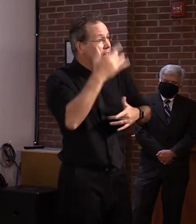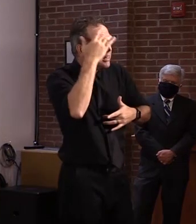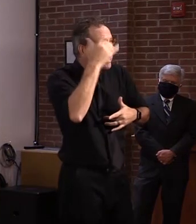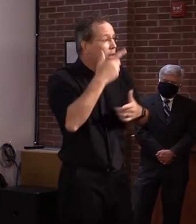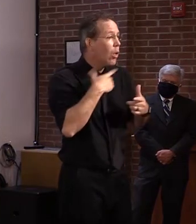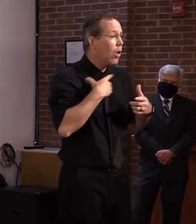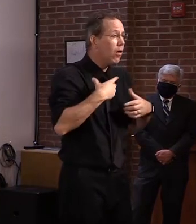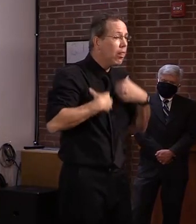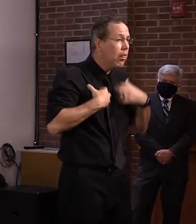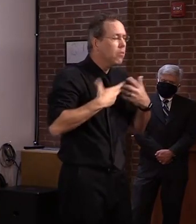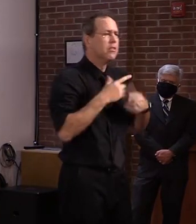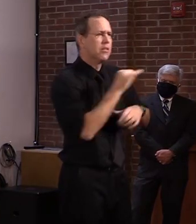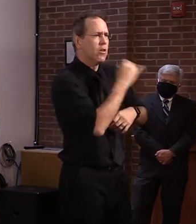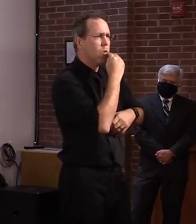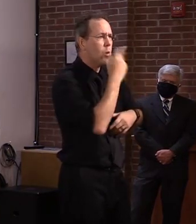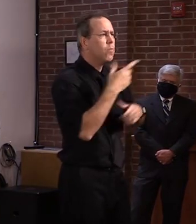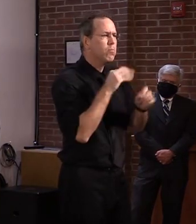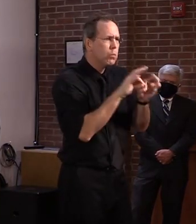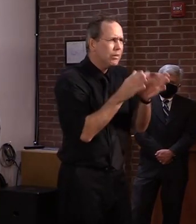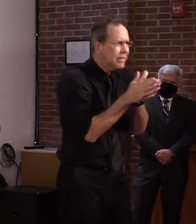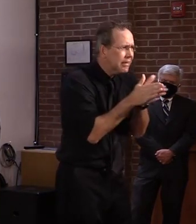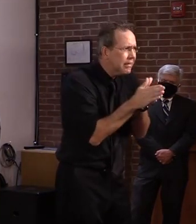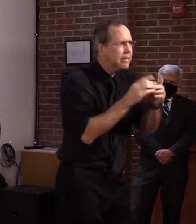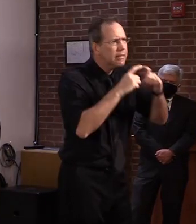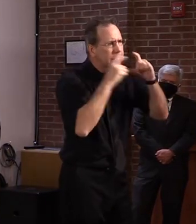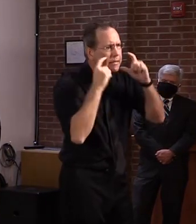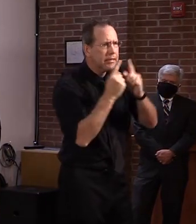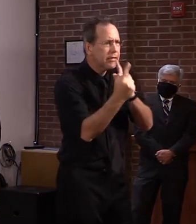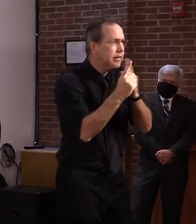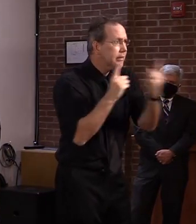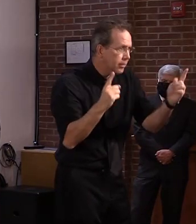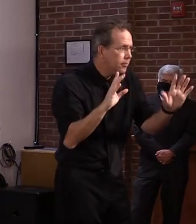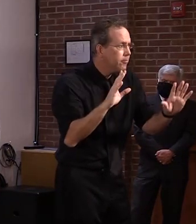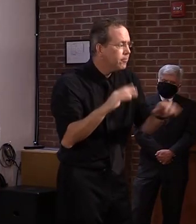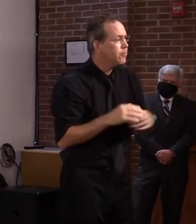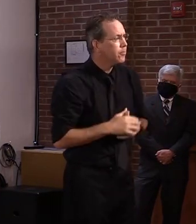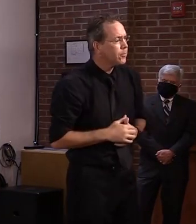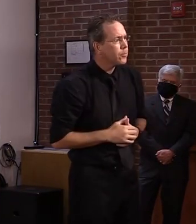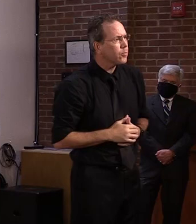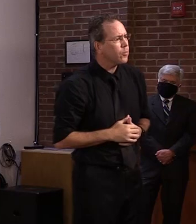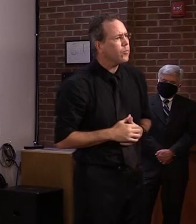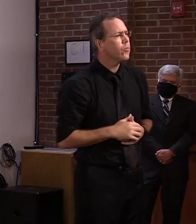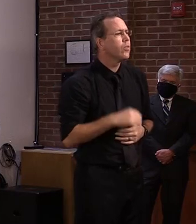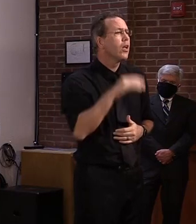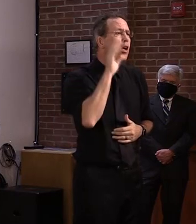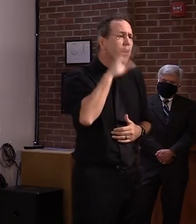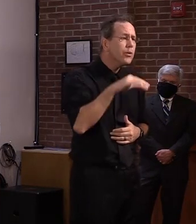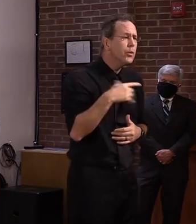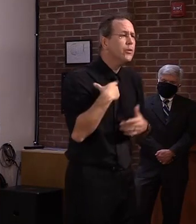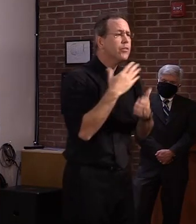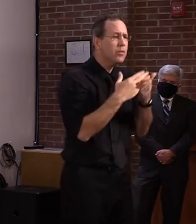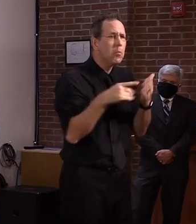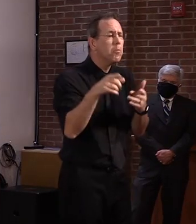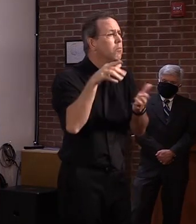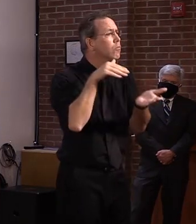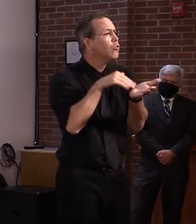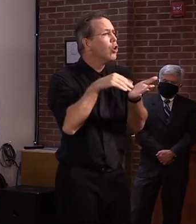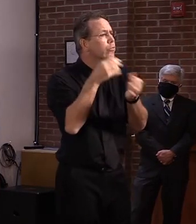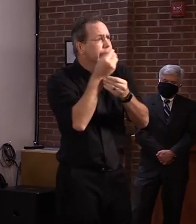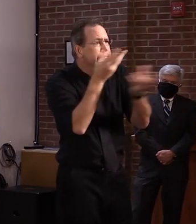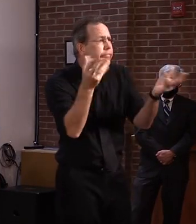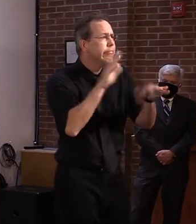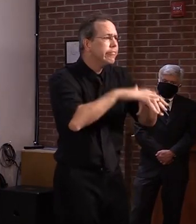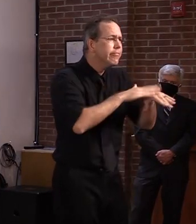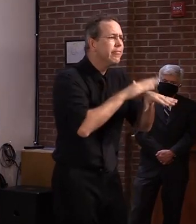the state's travel guidance. We've heard the doctors say our schools will reflect what's going on in our communities. So,